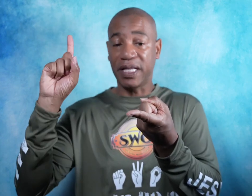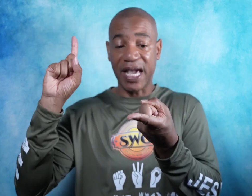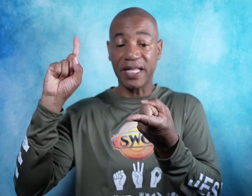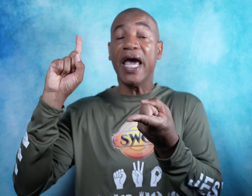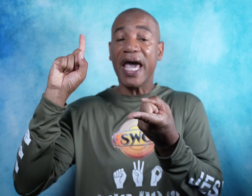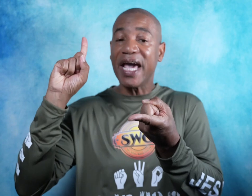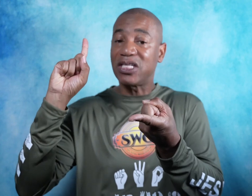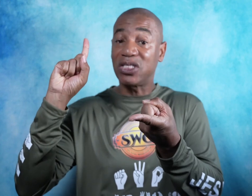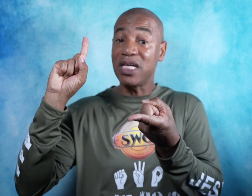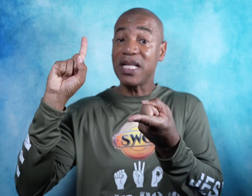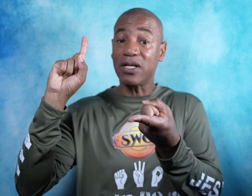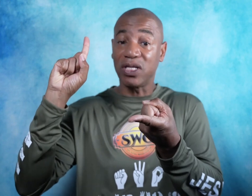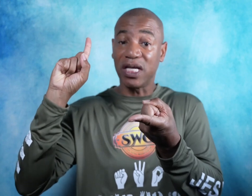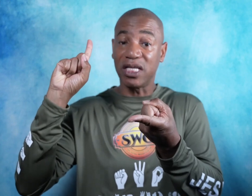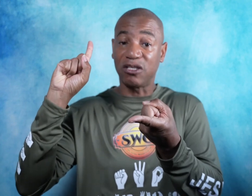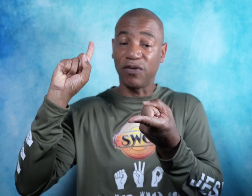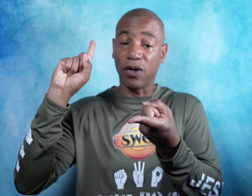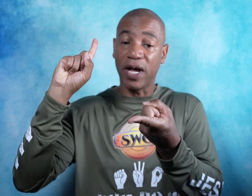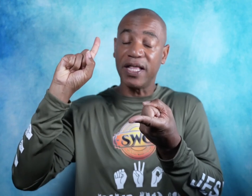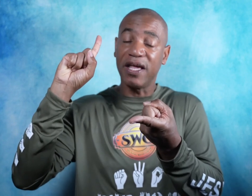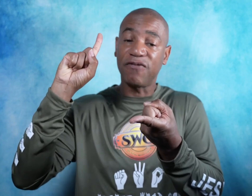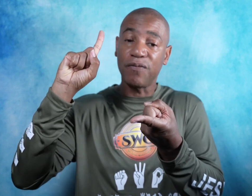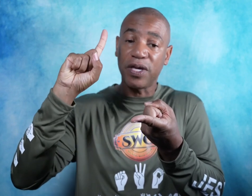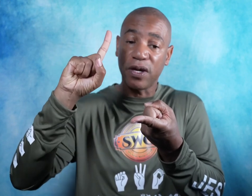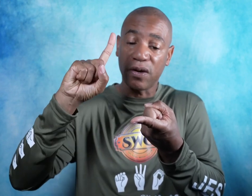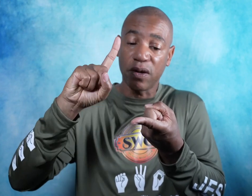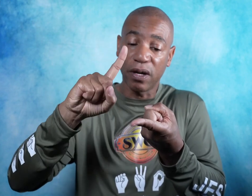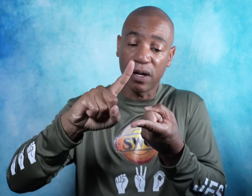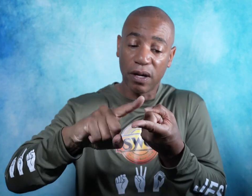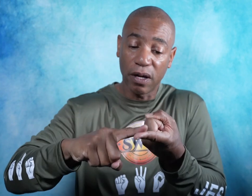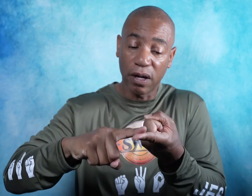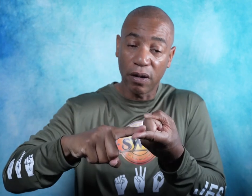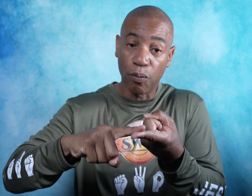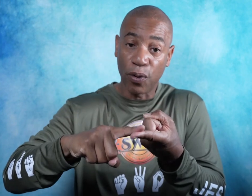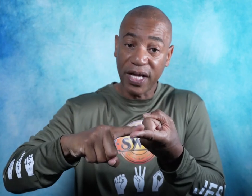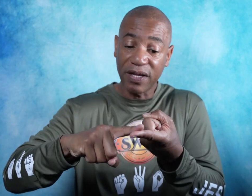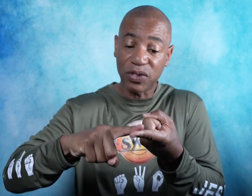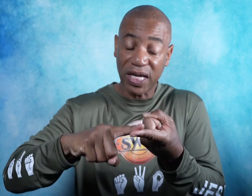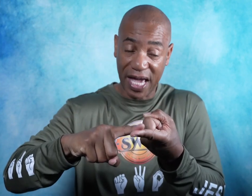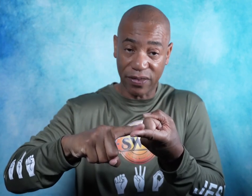hand, extend out the index finger, and then from here, bring them together.